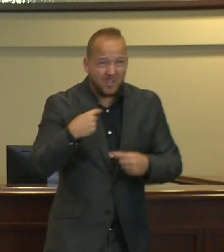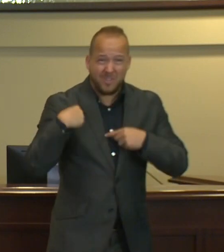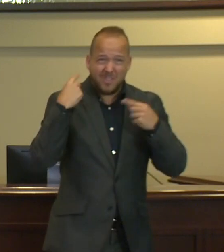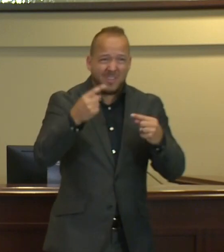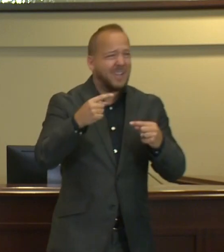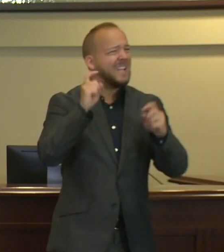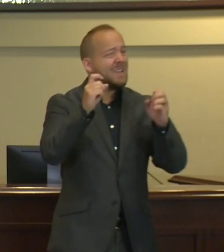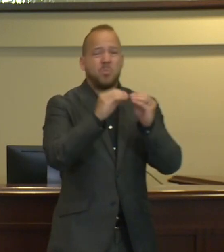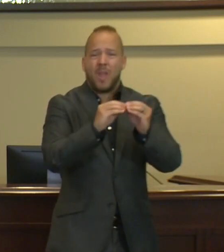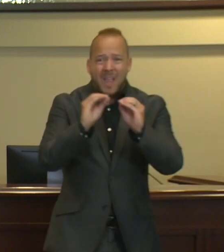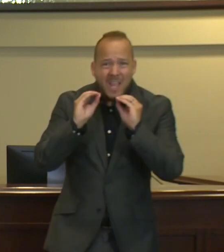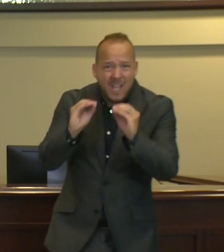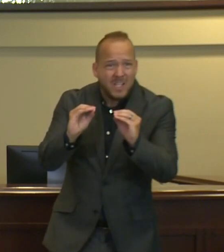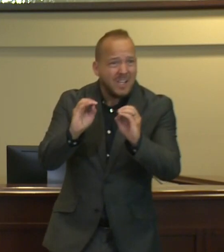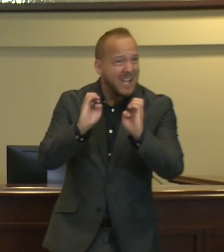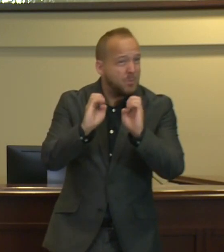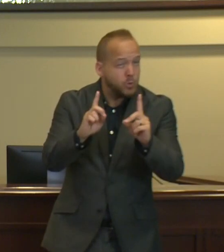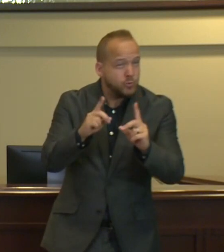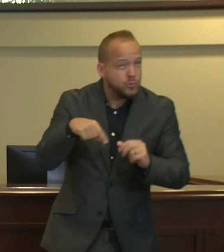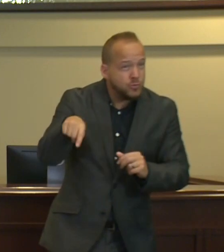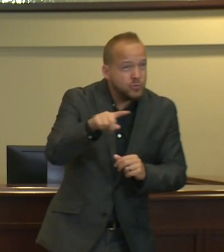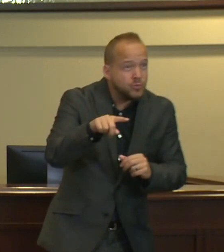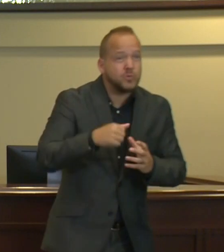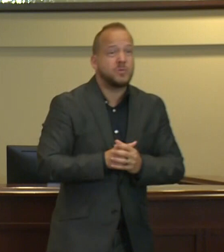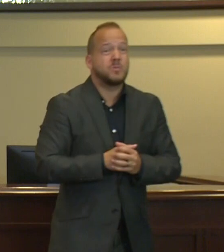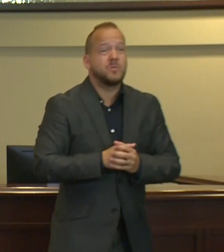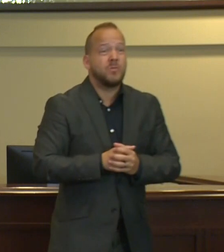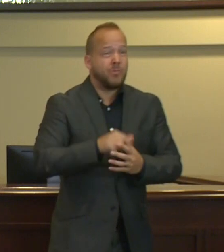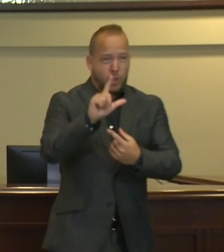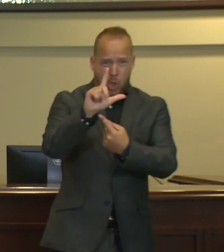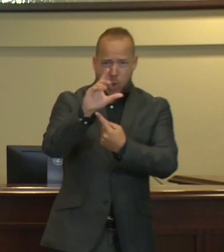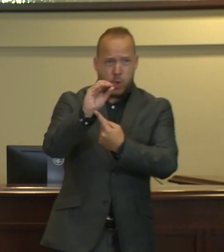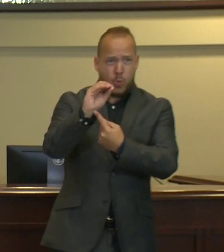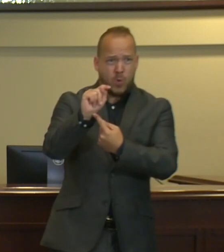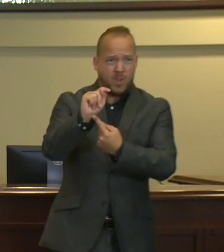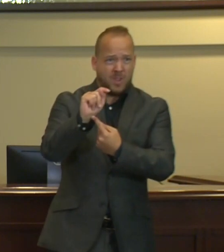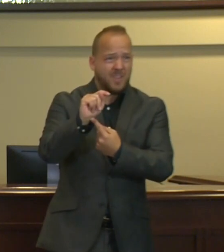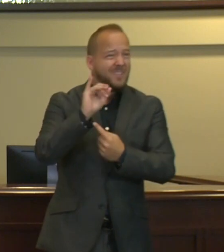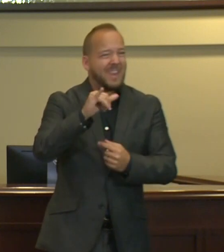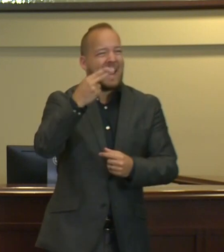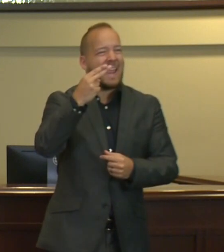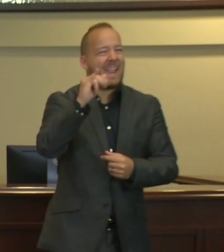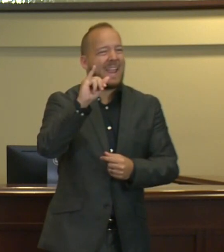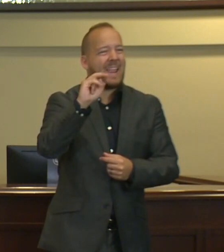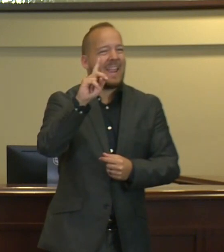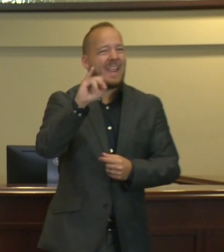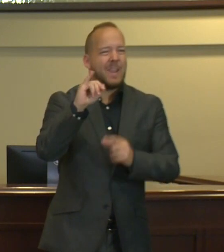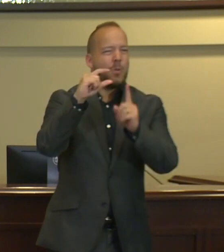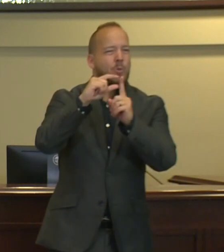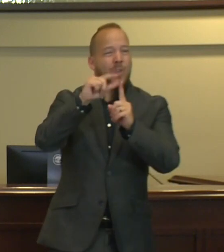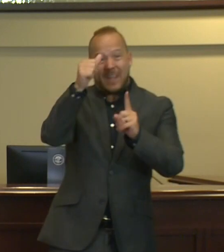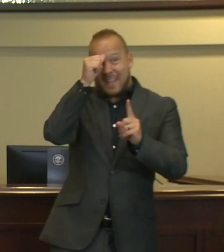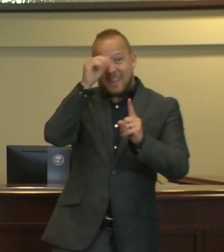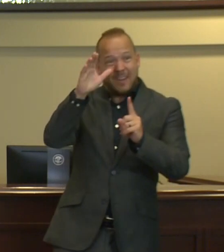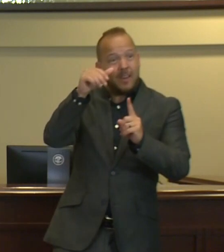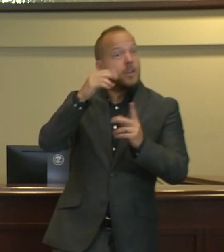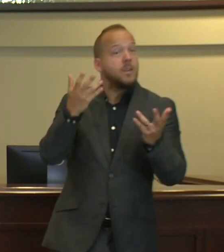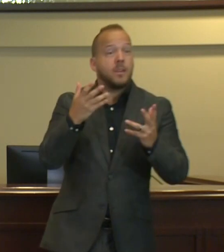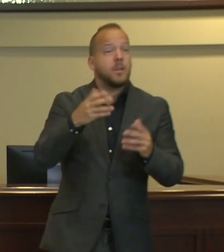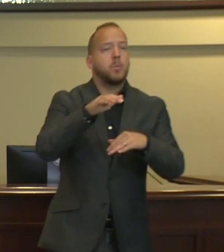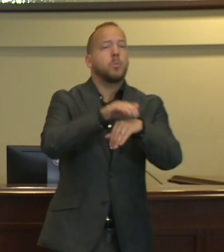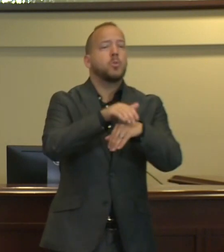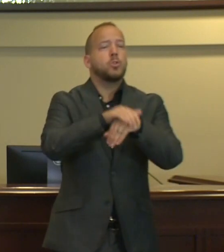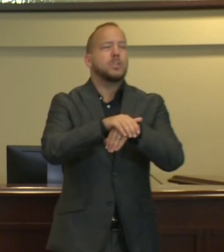Ironically, the origin of the word loot is Hindi. It found its way into the English language via the British Empire's centuries